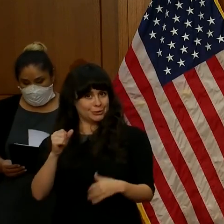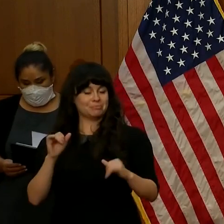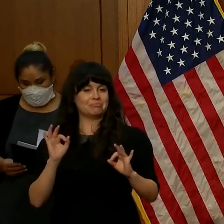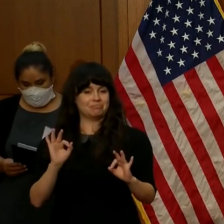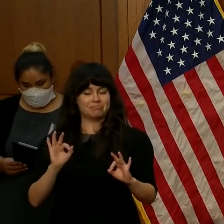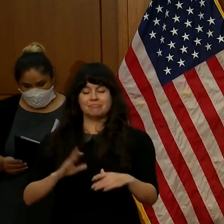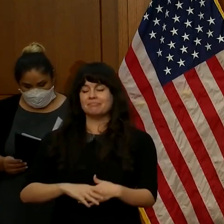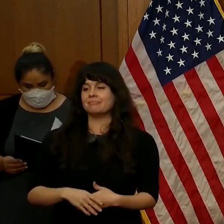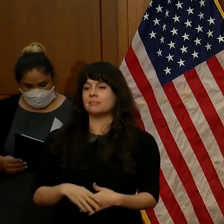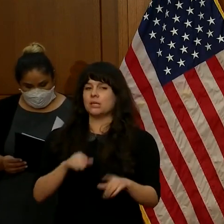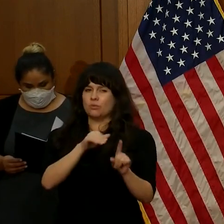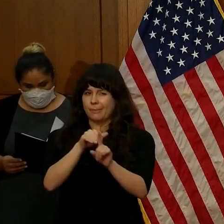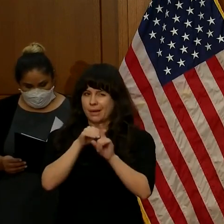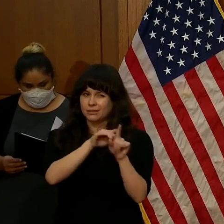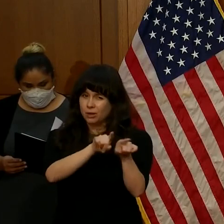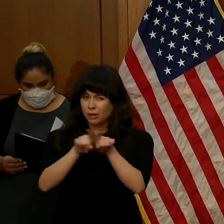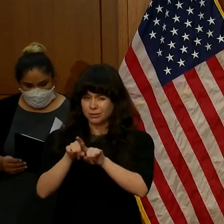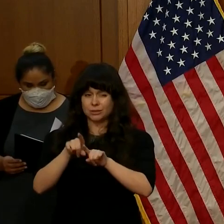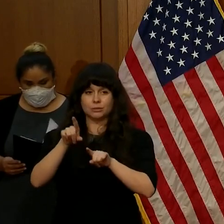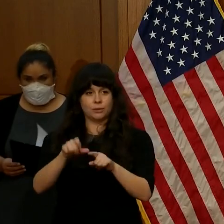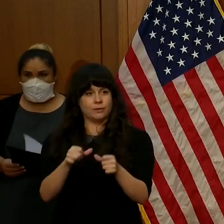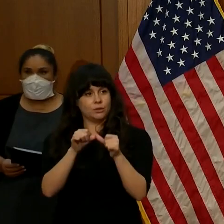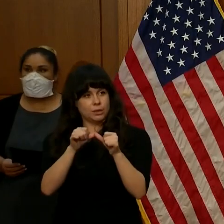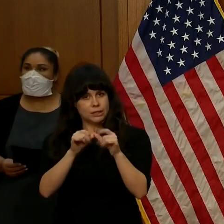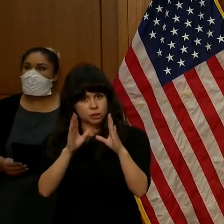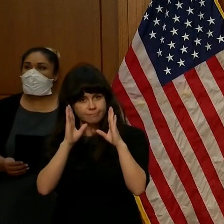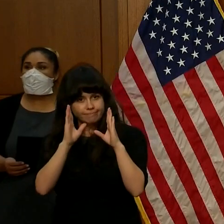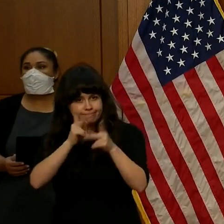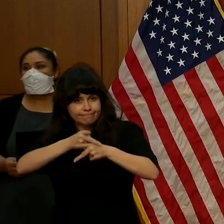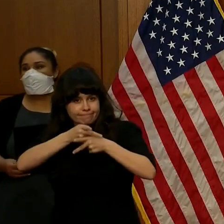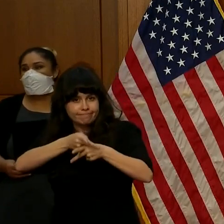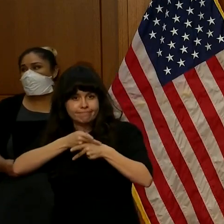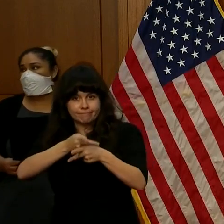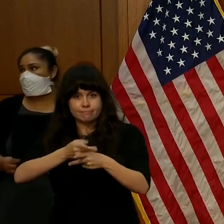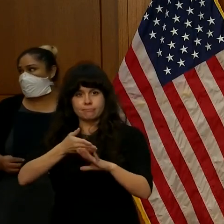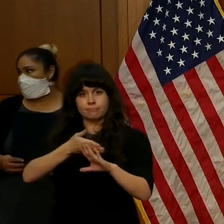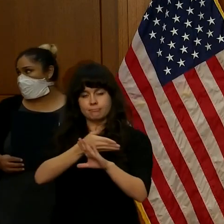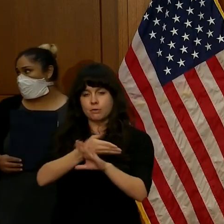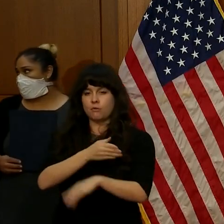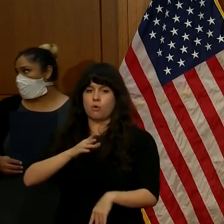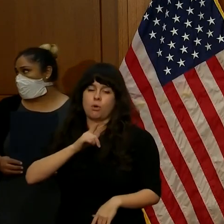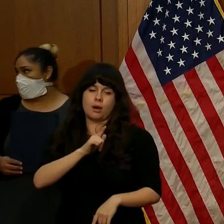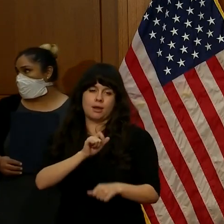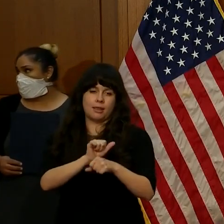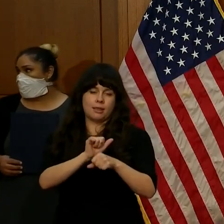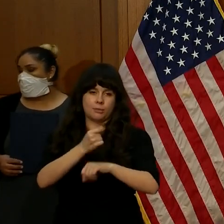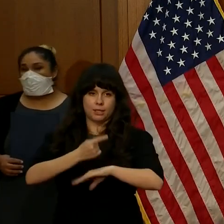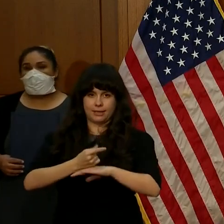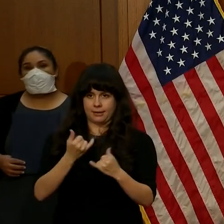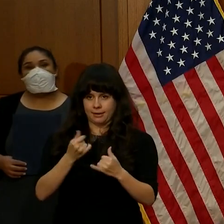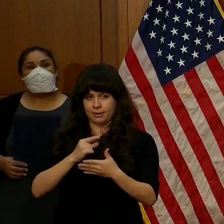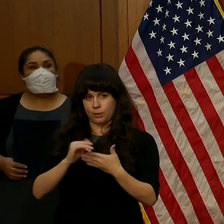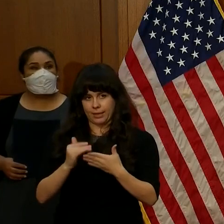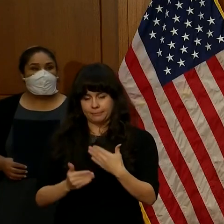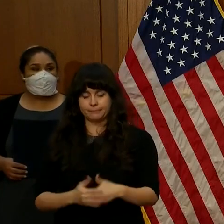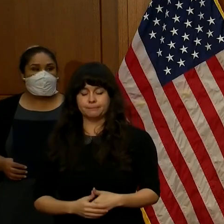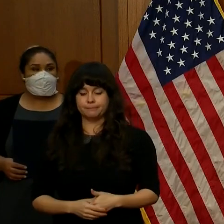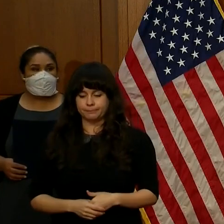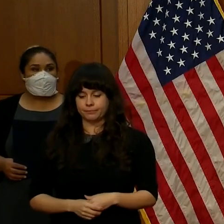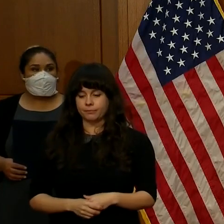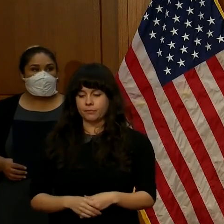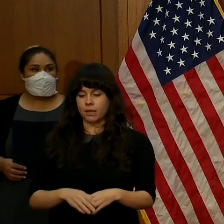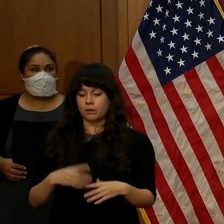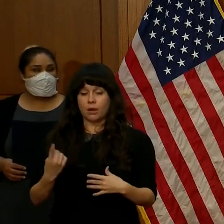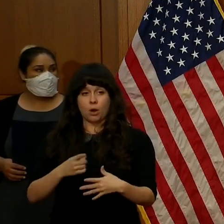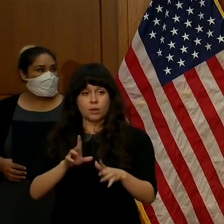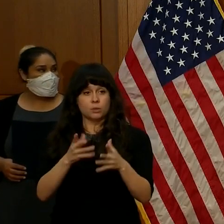us the ways that we need to remain vigilant heading into Labor Day this weekend. As always, we start with the